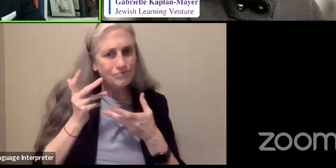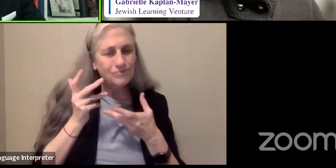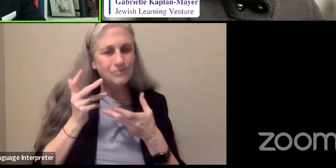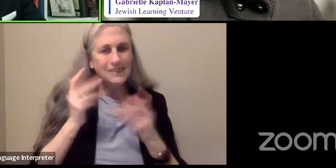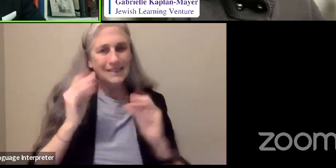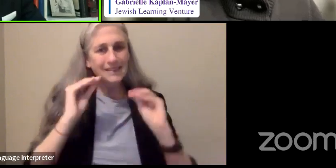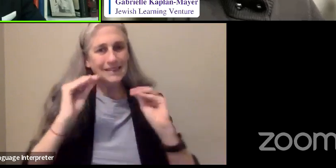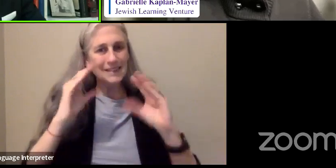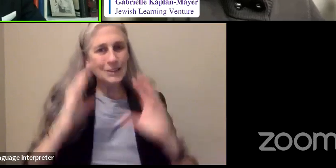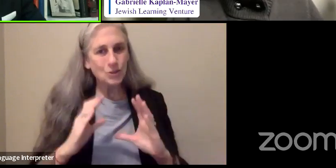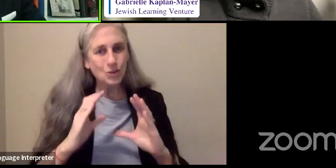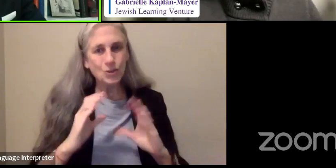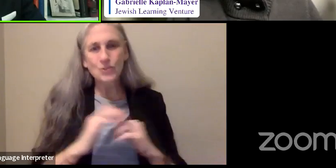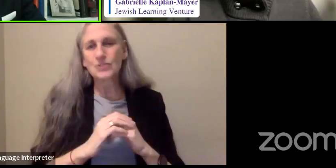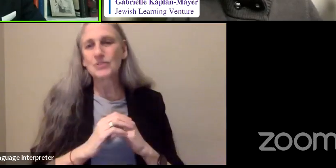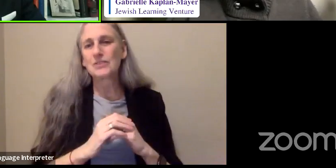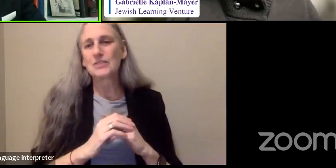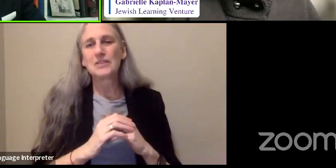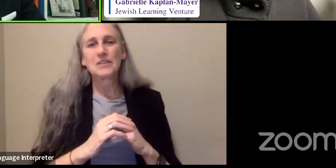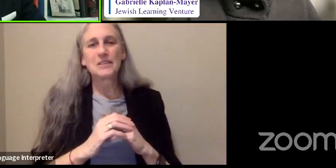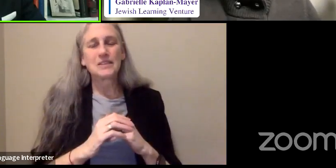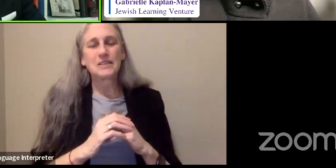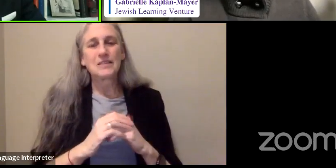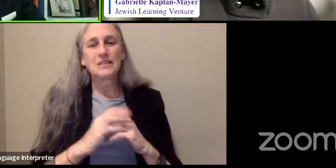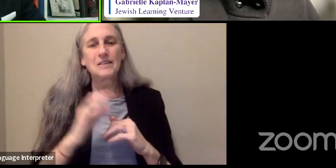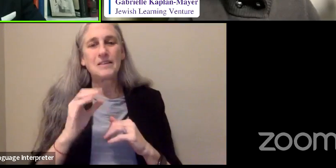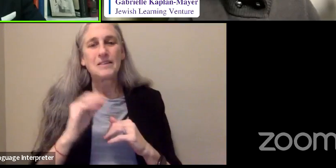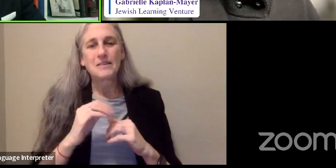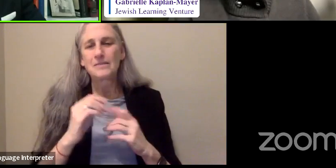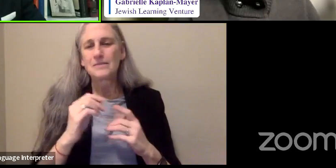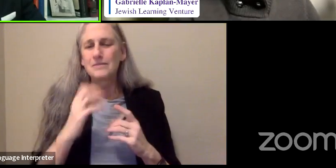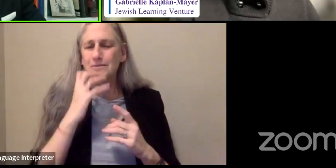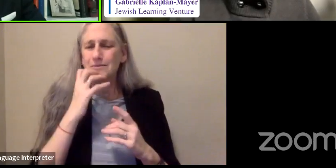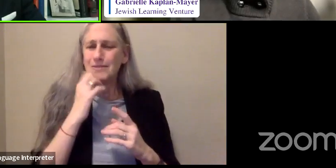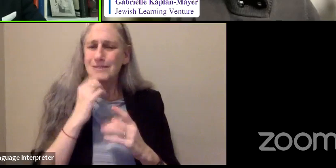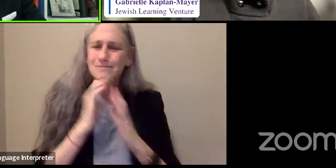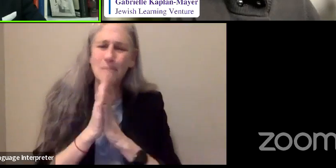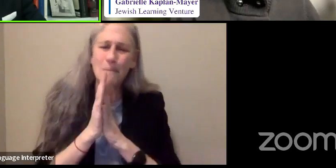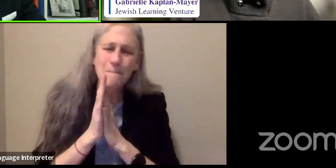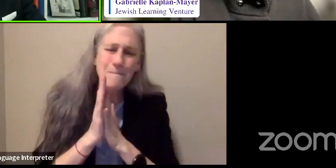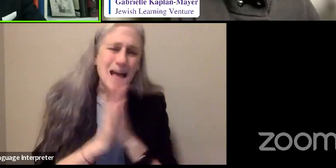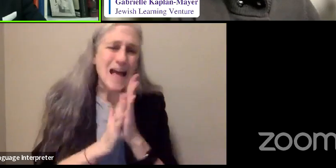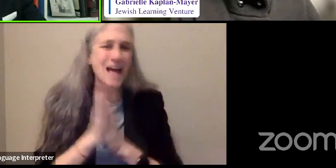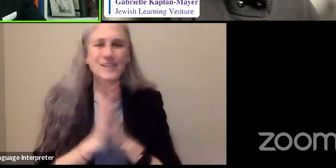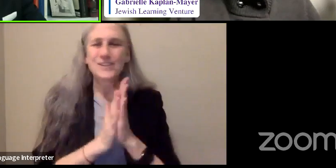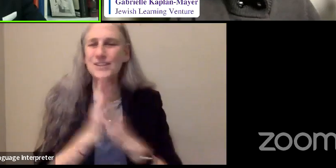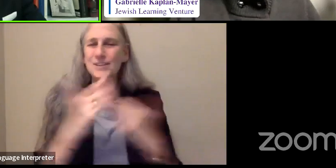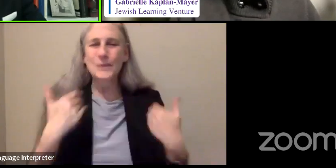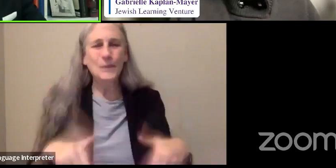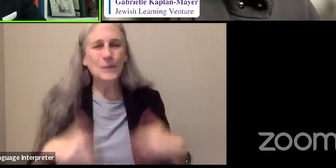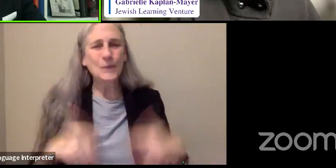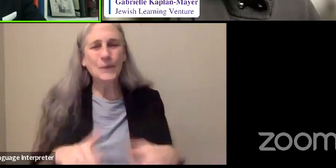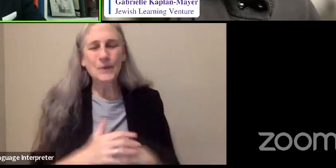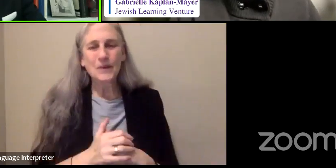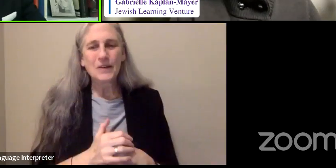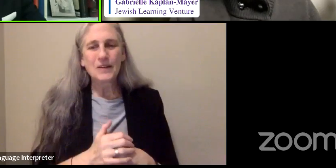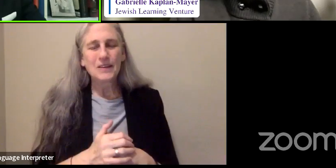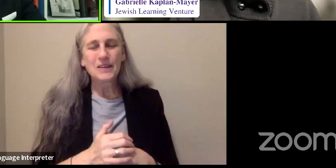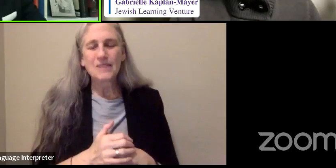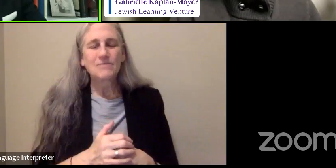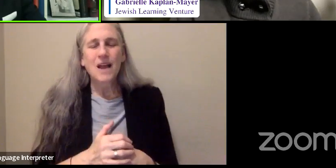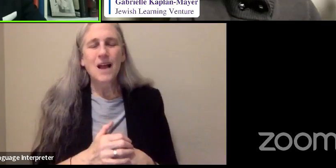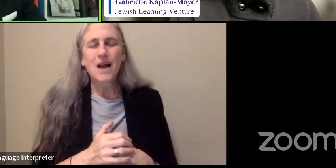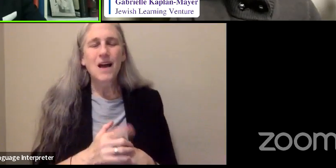with, as I said earlier, with such passion. That you just,